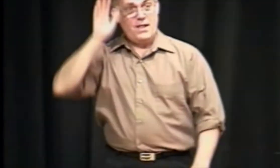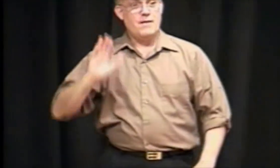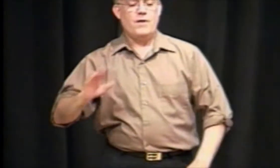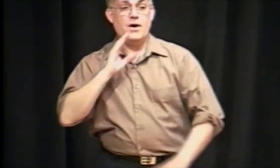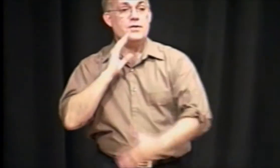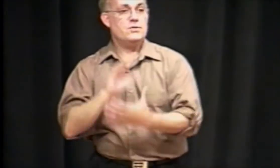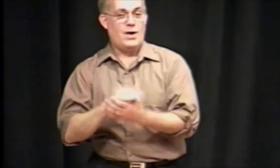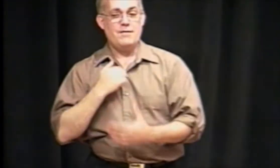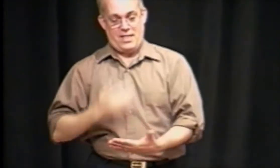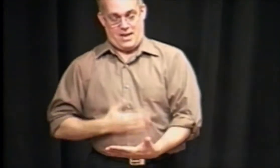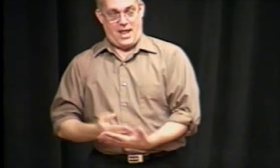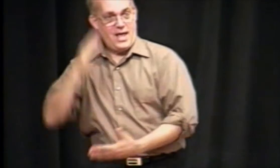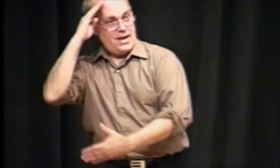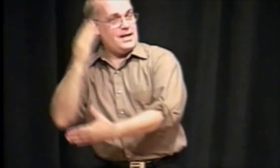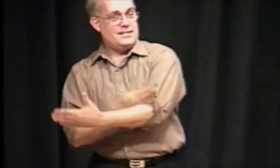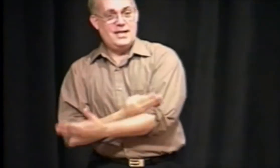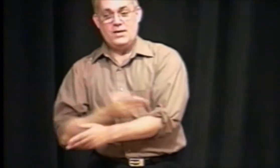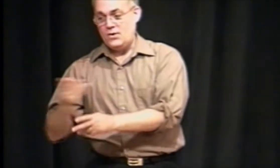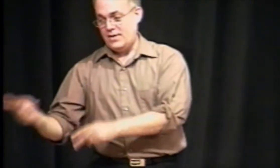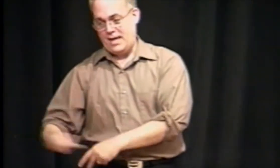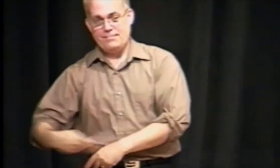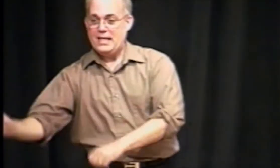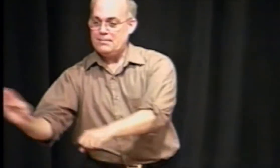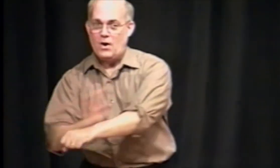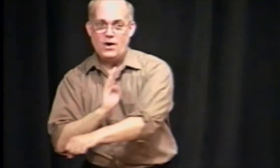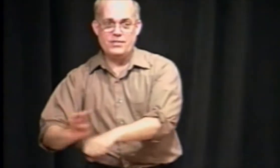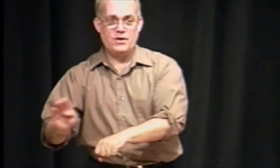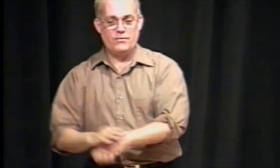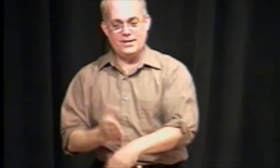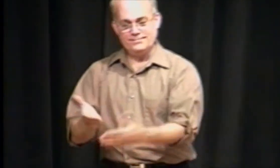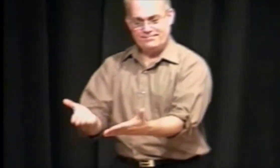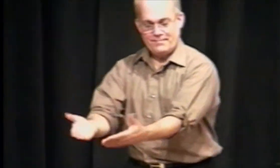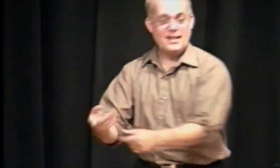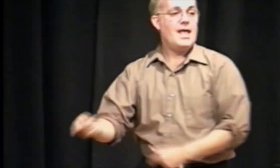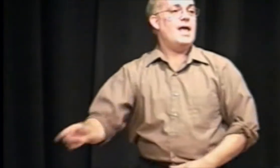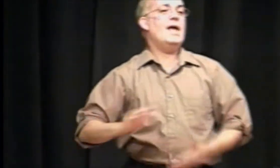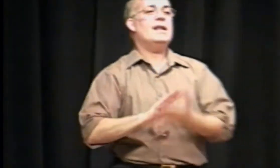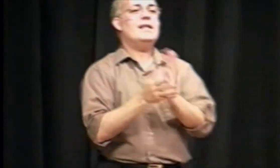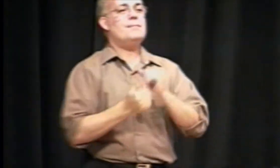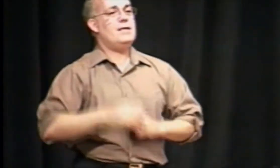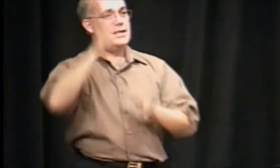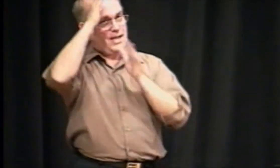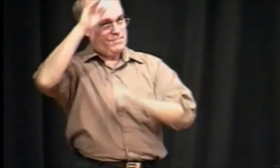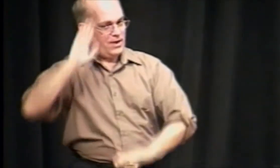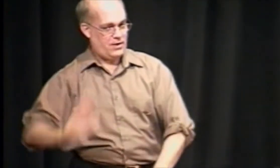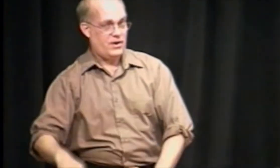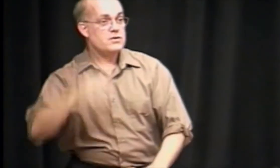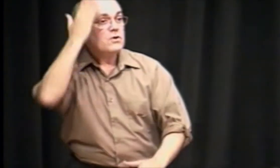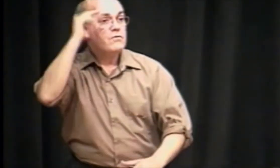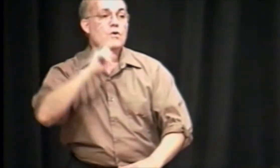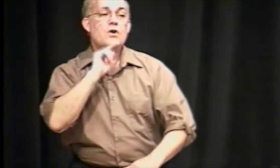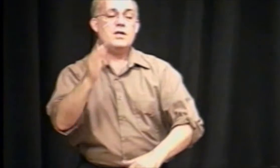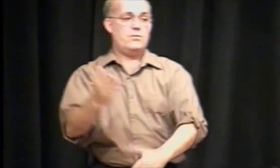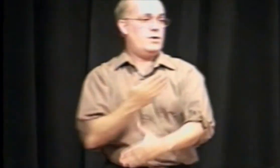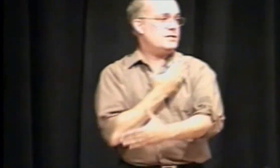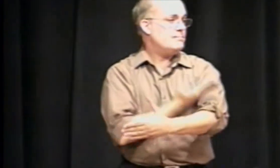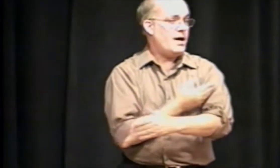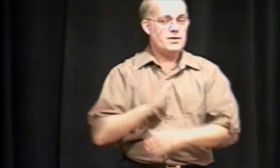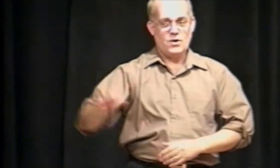My father's wife then had a son who kept them on the run. And he became my grandchild, for he was